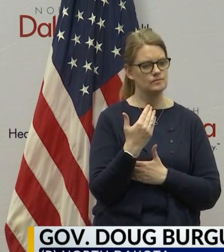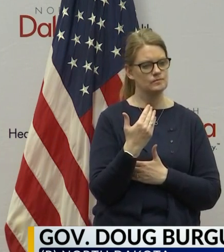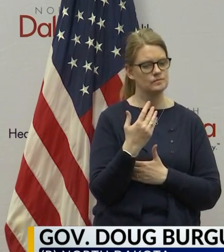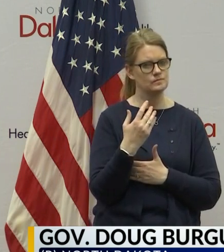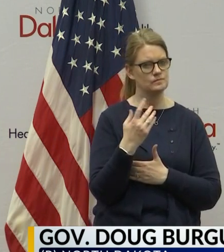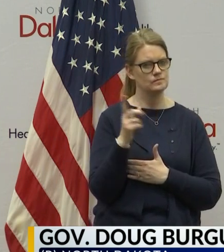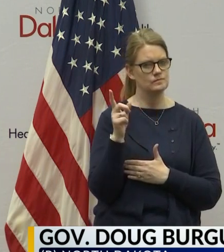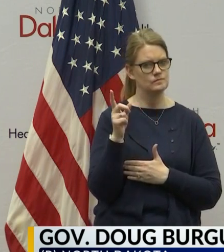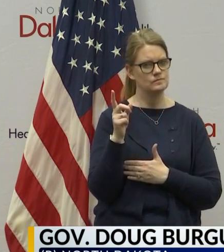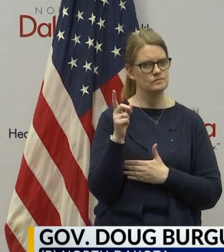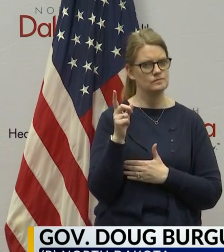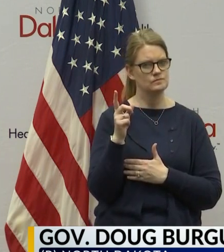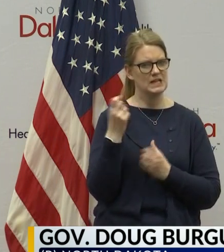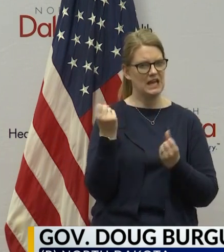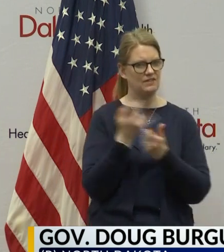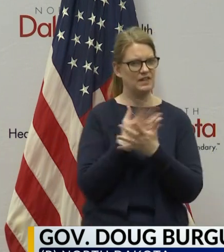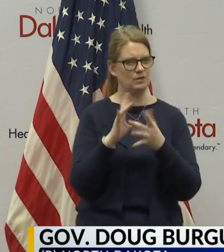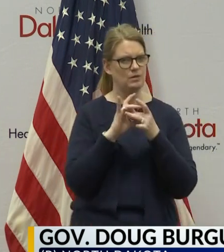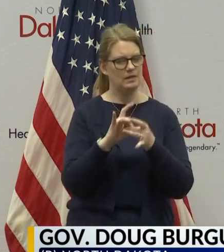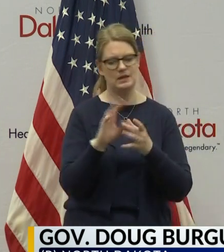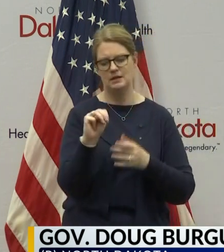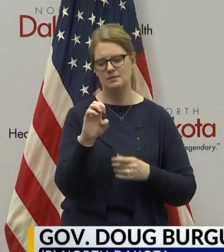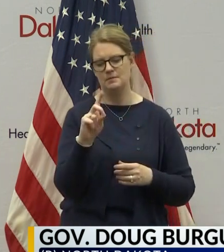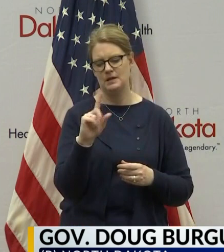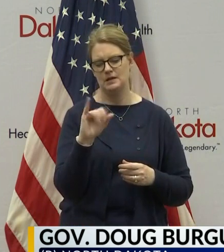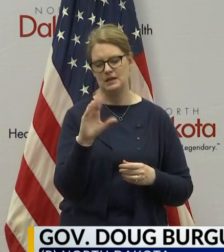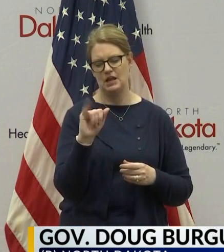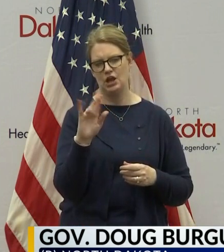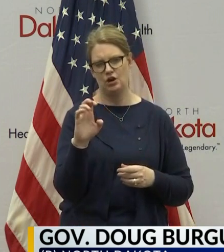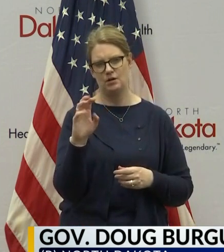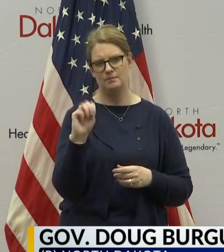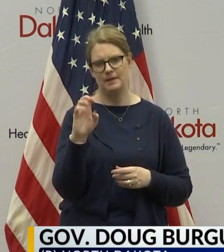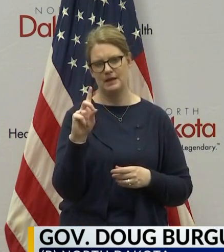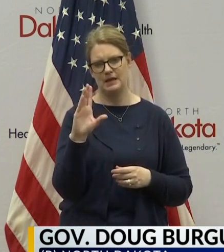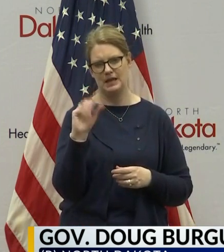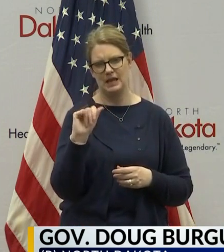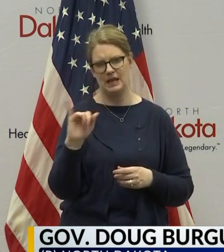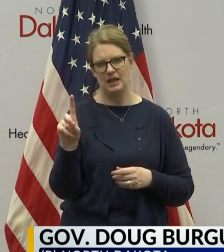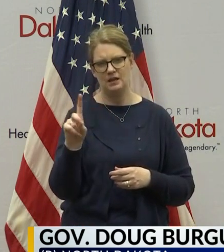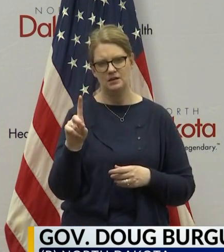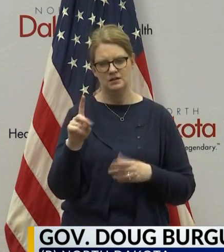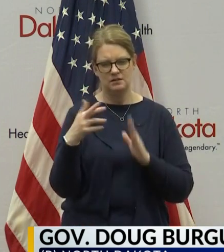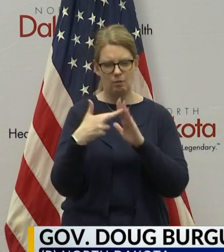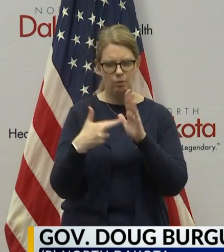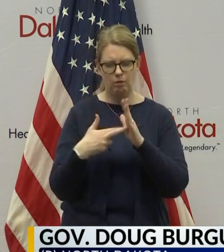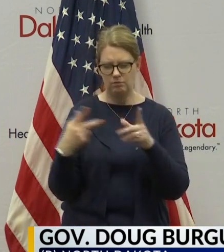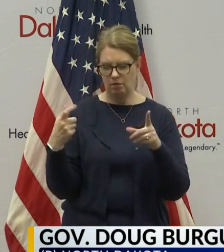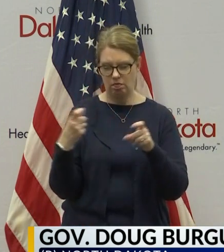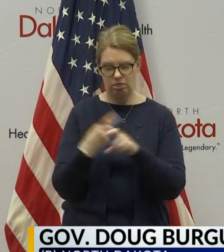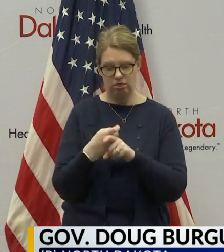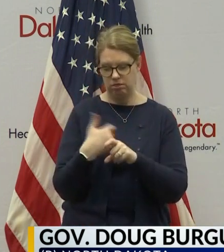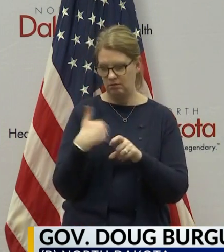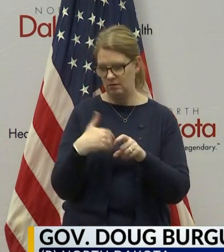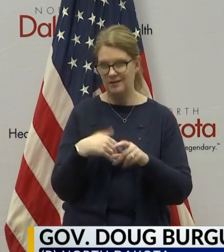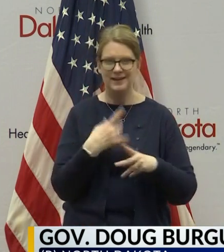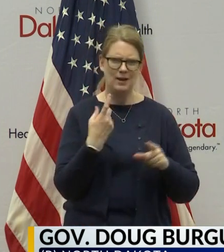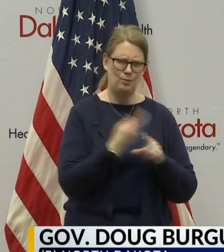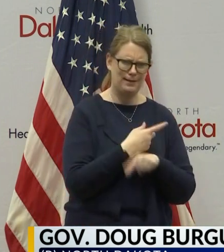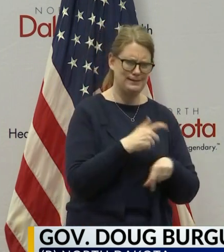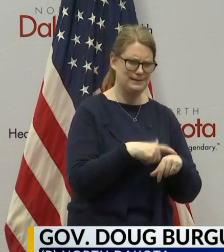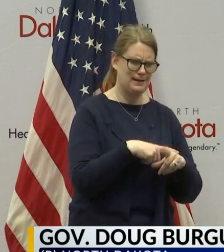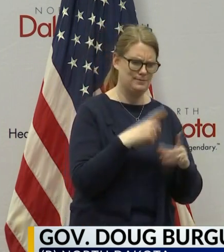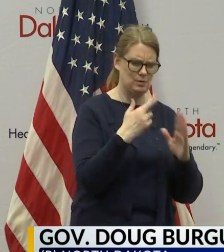for the nation everything related to Medicare, Medicaid, and all the complicated rules that are there. They're complicated under regular times.